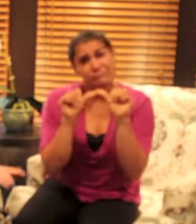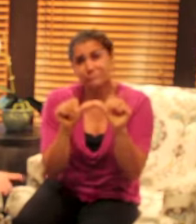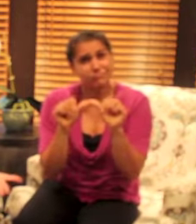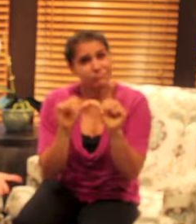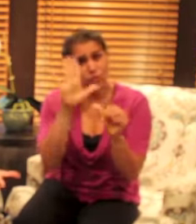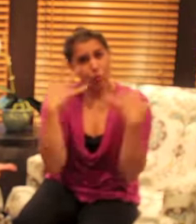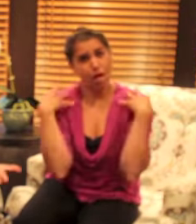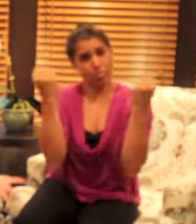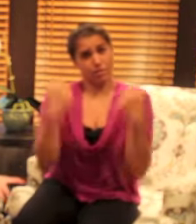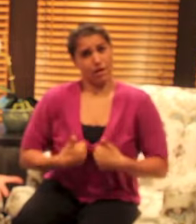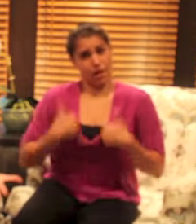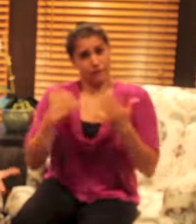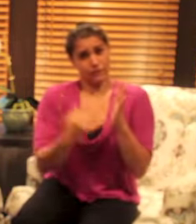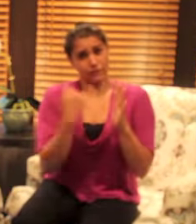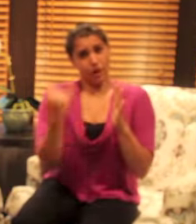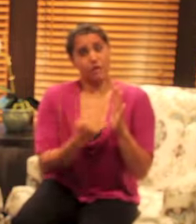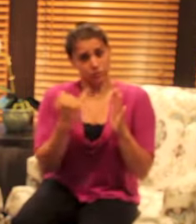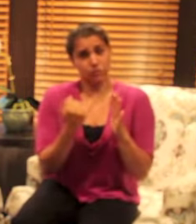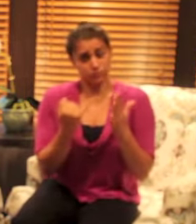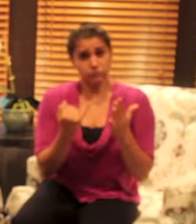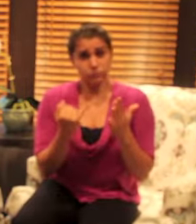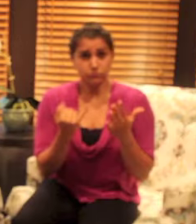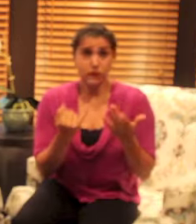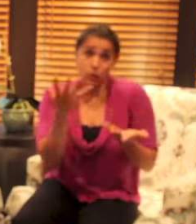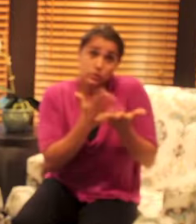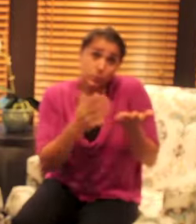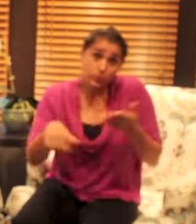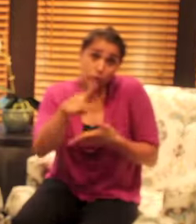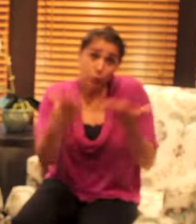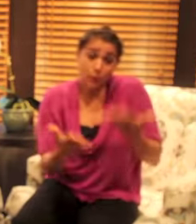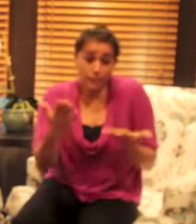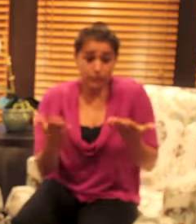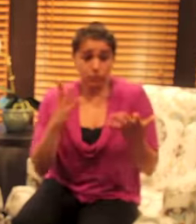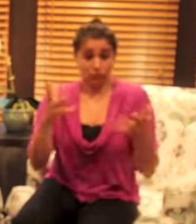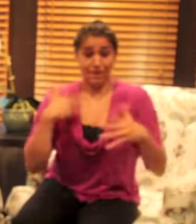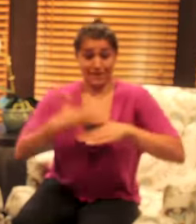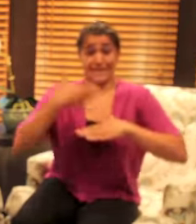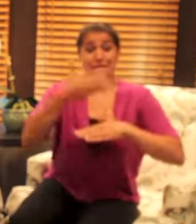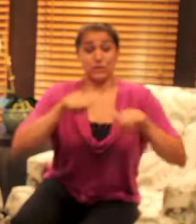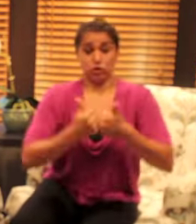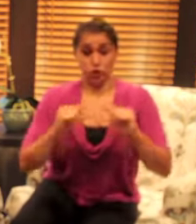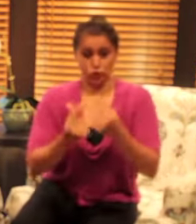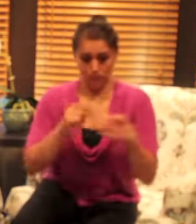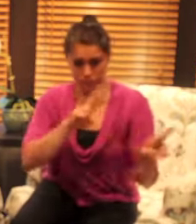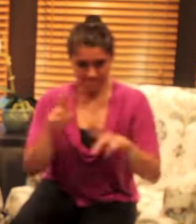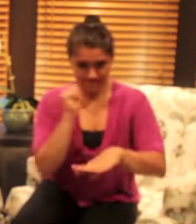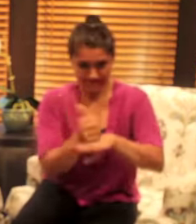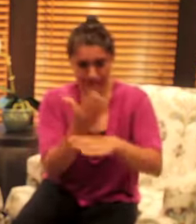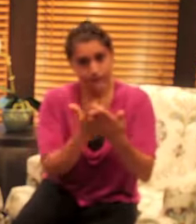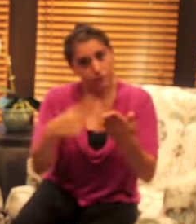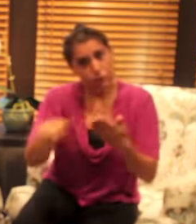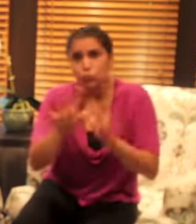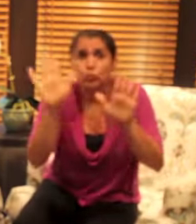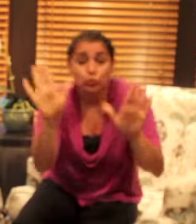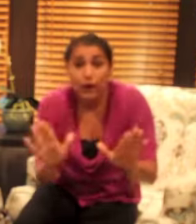accountability challenge groups and you are all set to go which is great but we want you to keep this going that is the purpose of